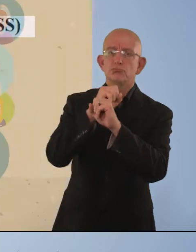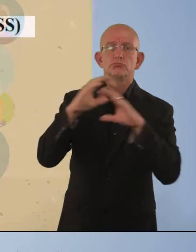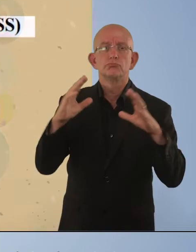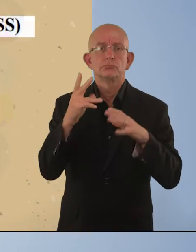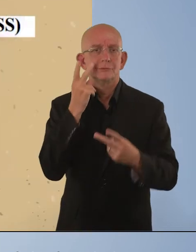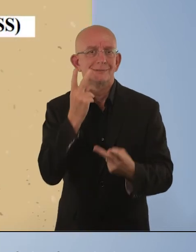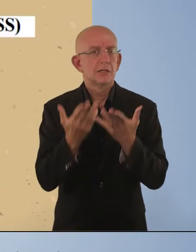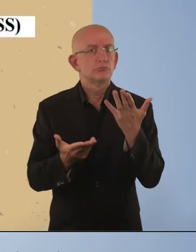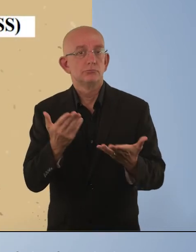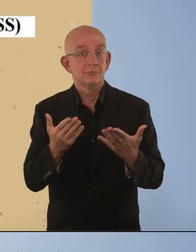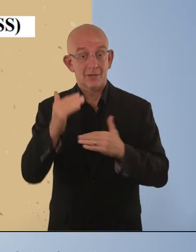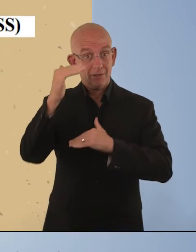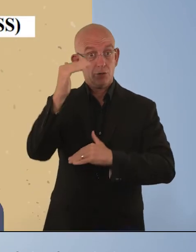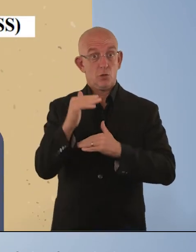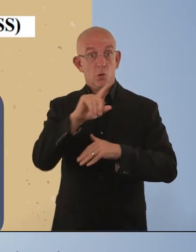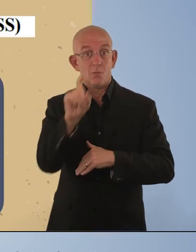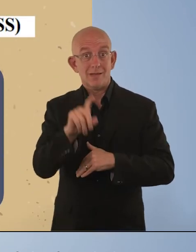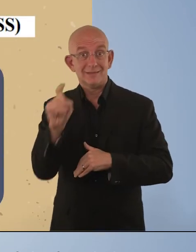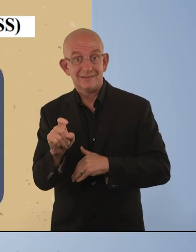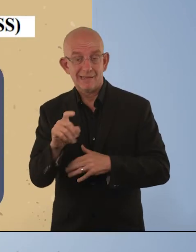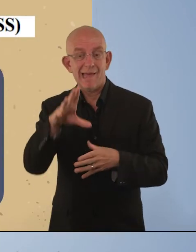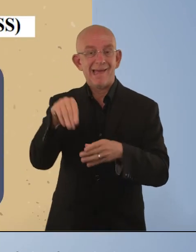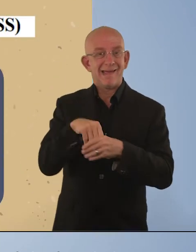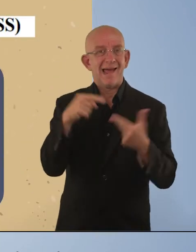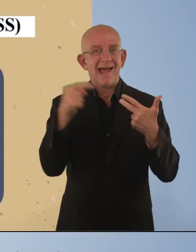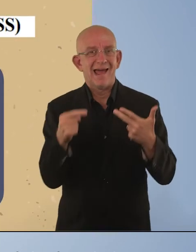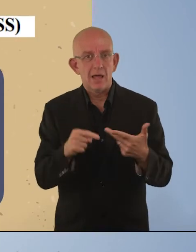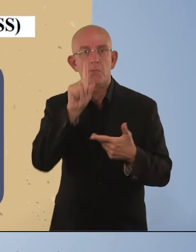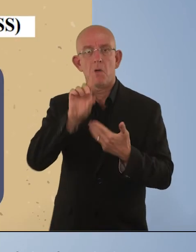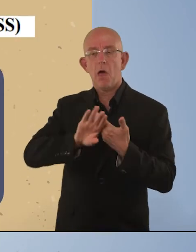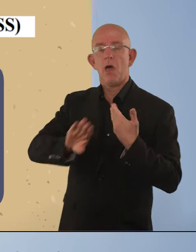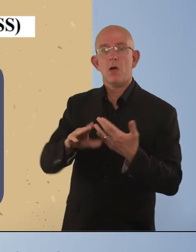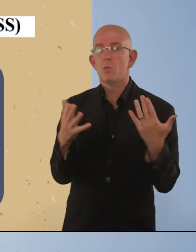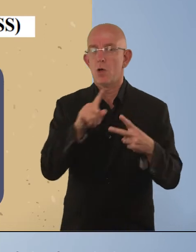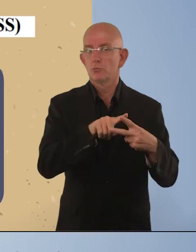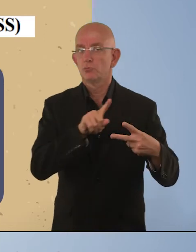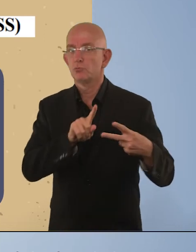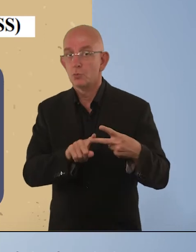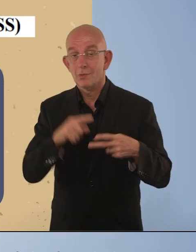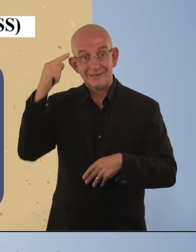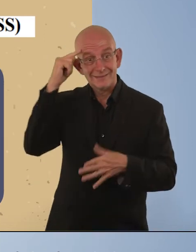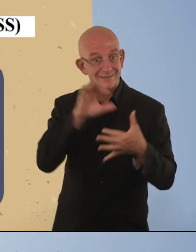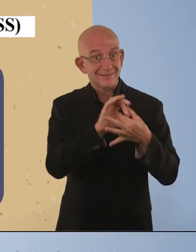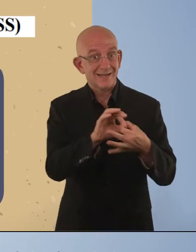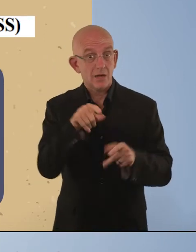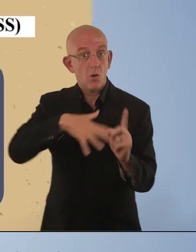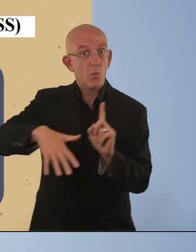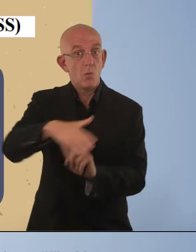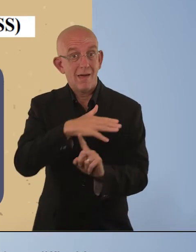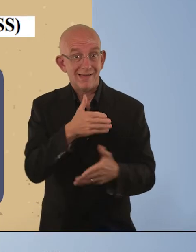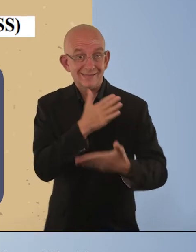The short set does not include questions in two important domains of functioning, psychosocial and upper body functioning.